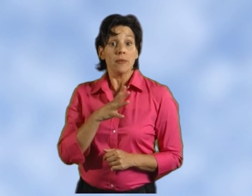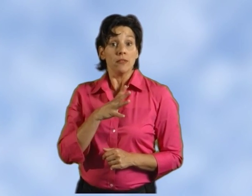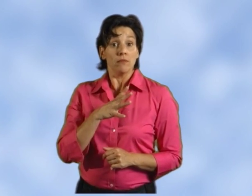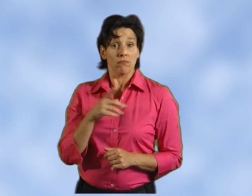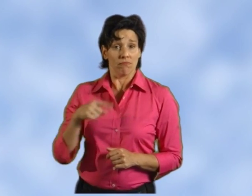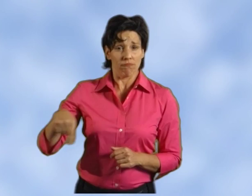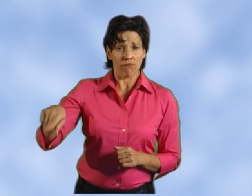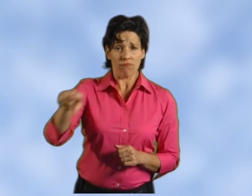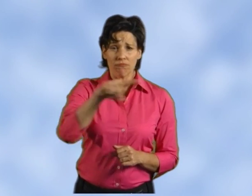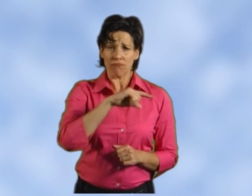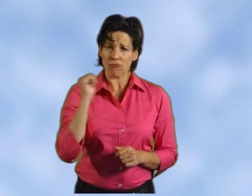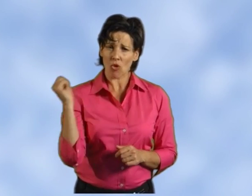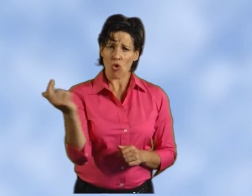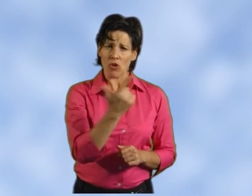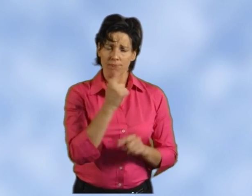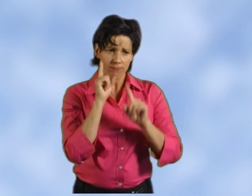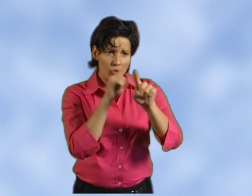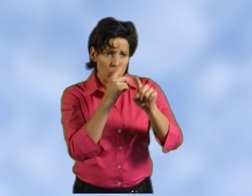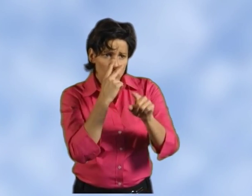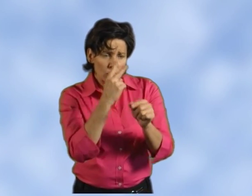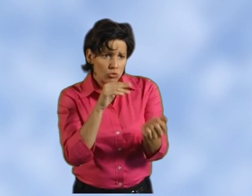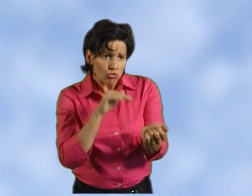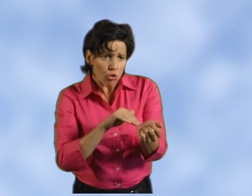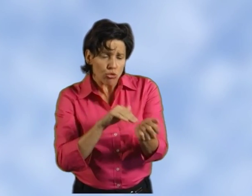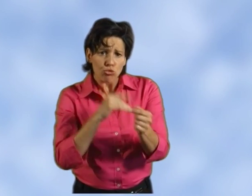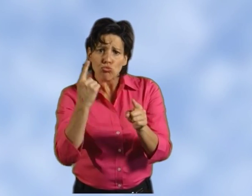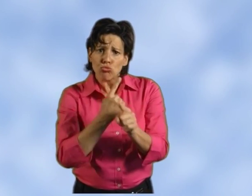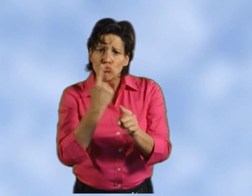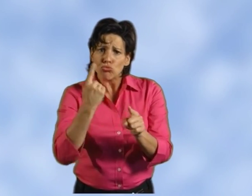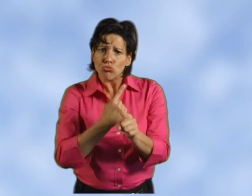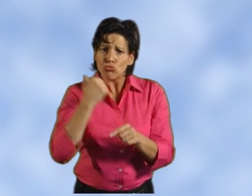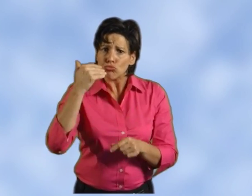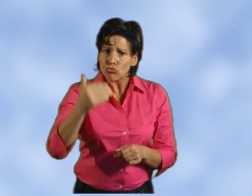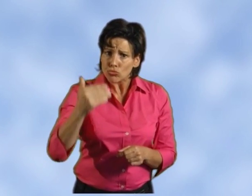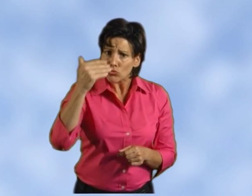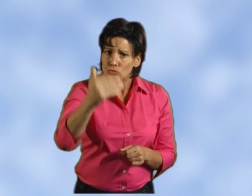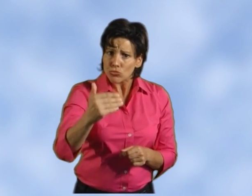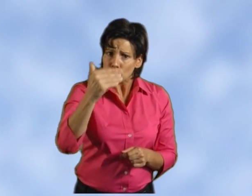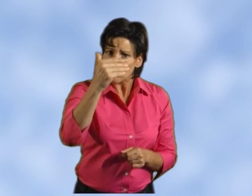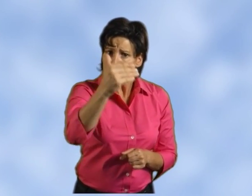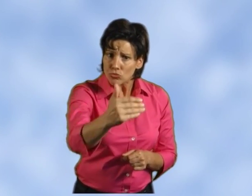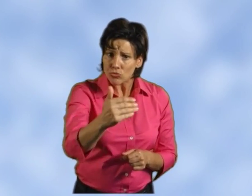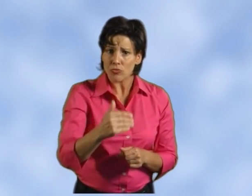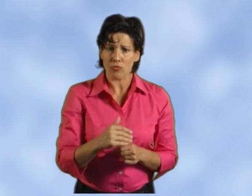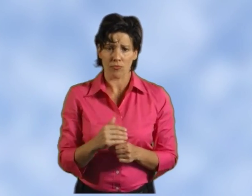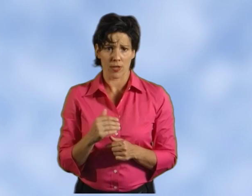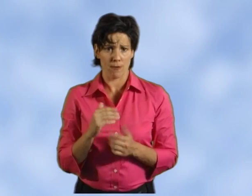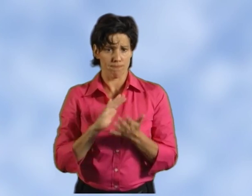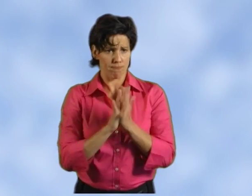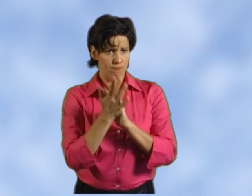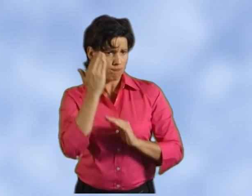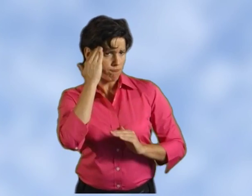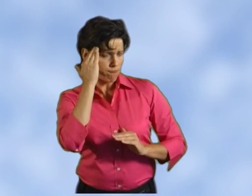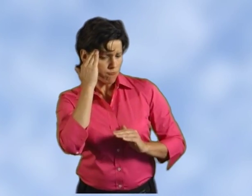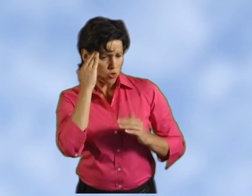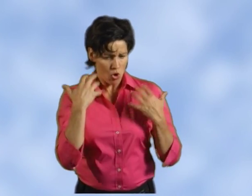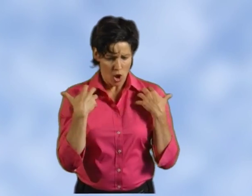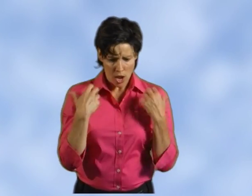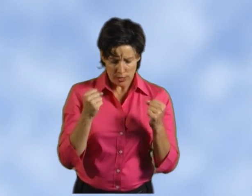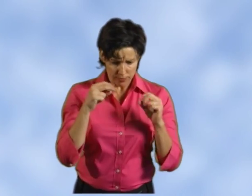Every woman should be checked by a physician regularly, be aware of her own